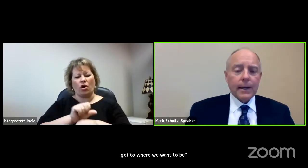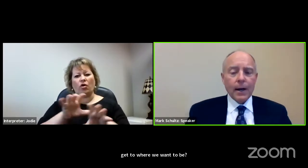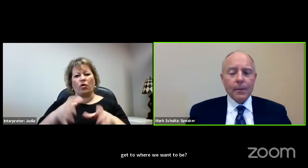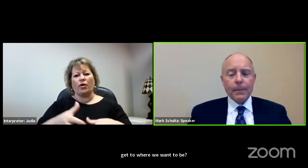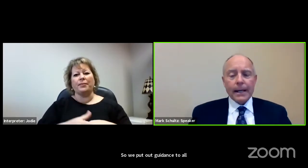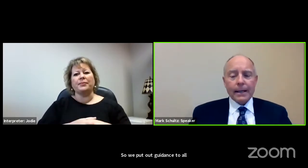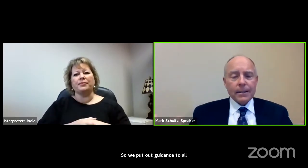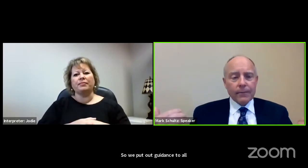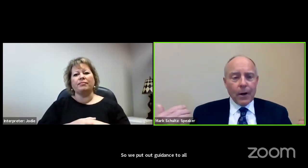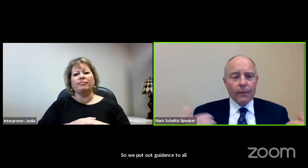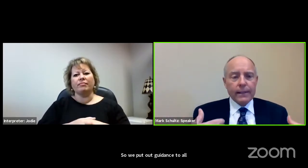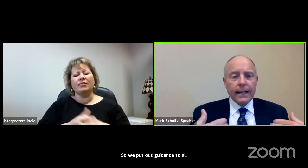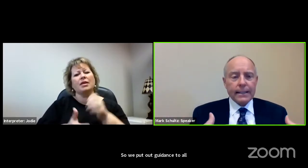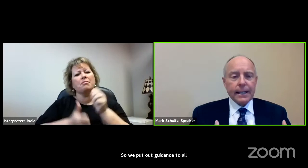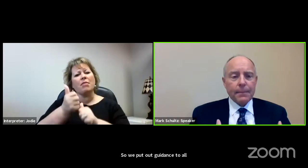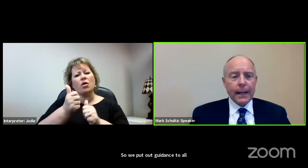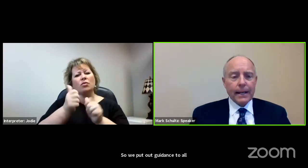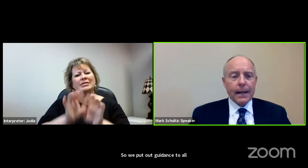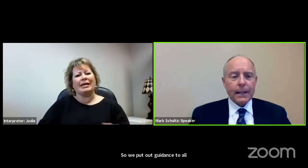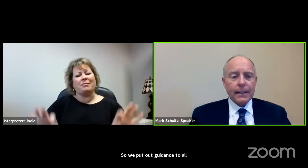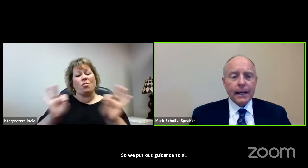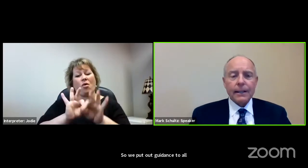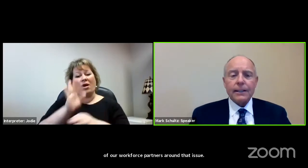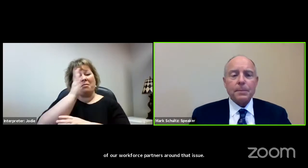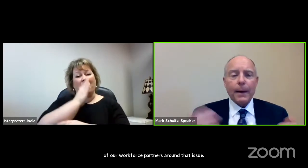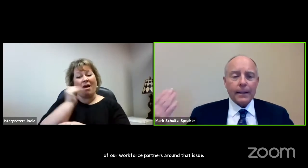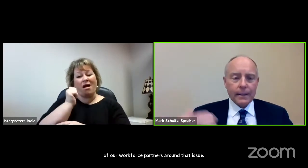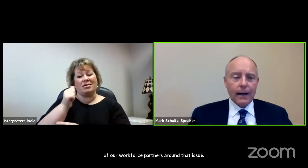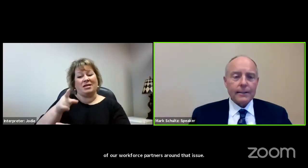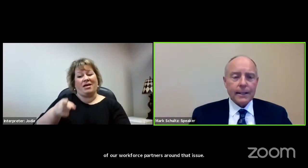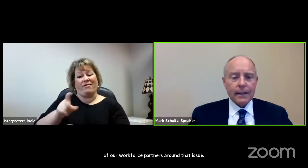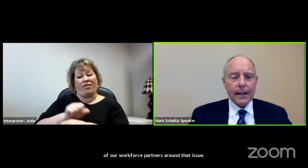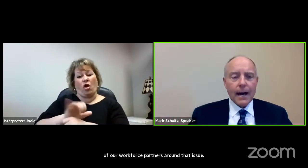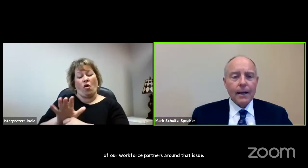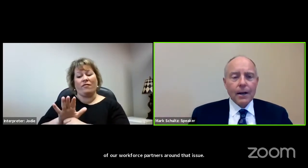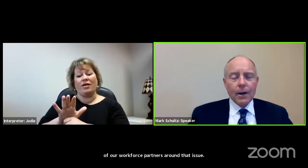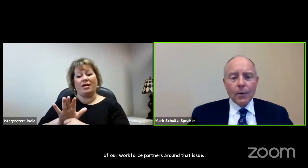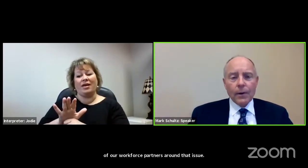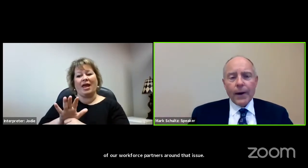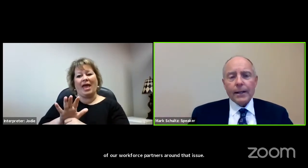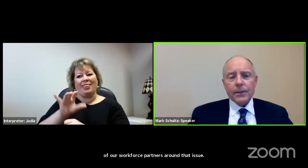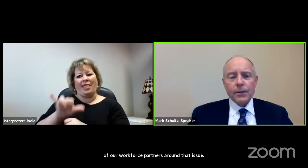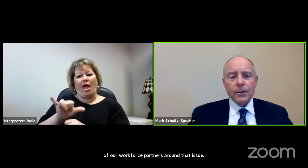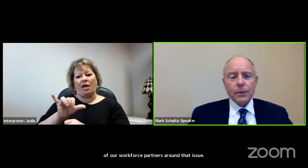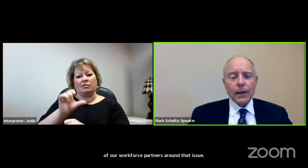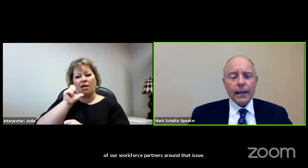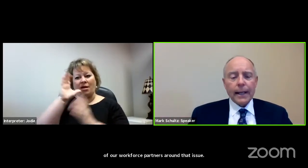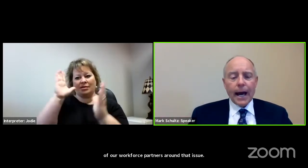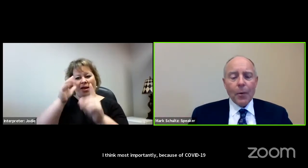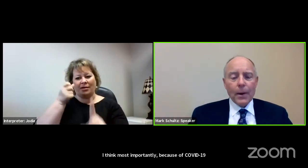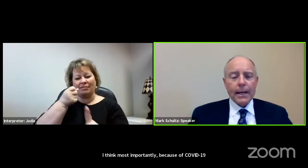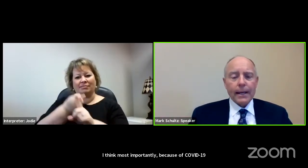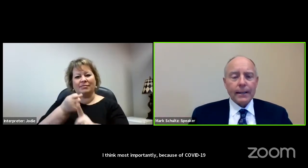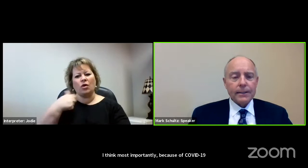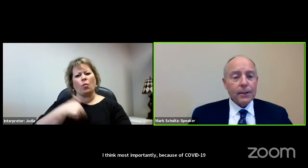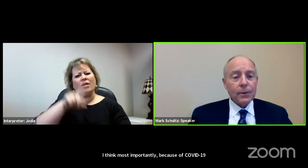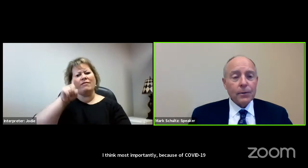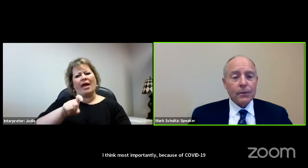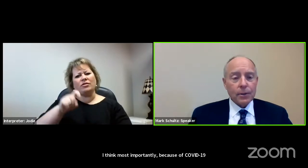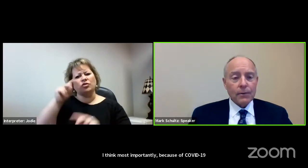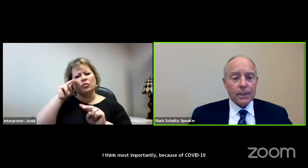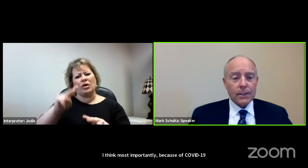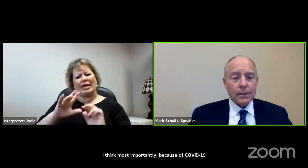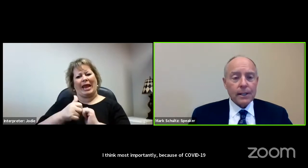importantly, because of COVID-19 pandemic and the unexpected onset of that, we've had to look at how we can